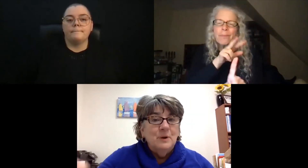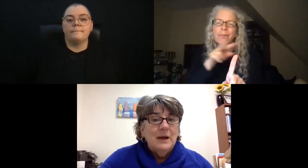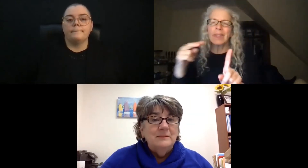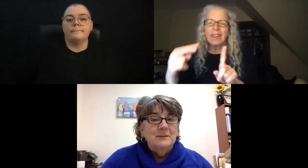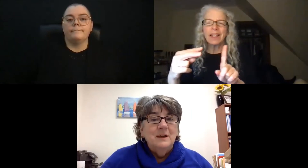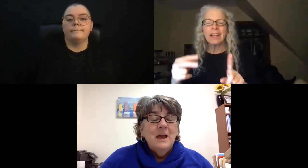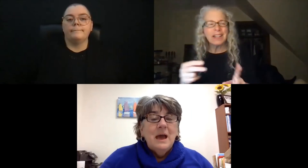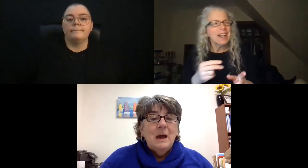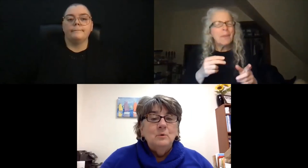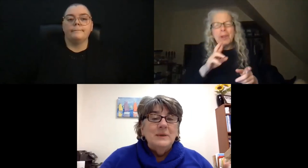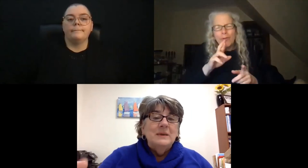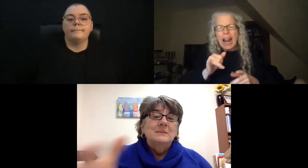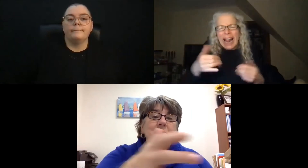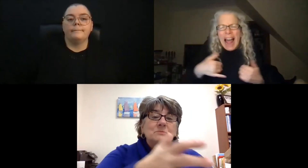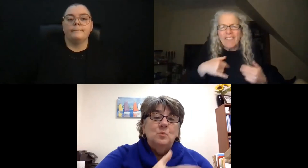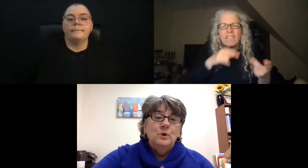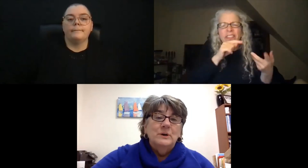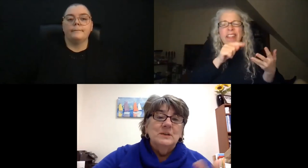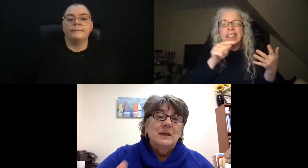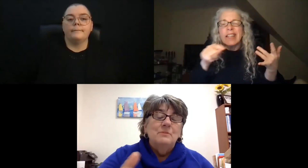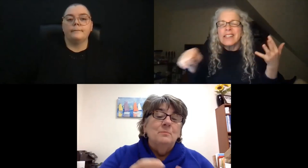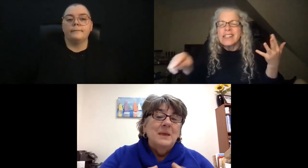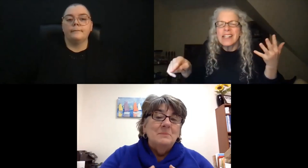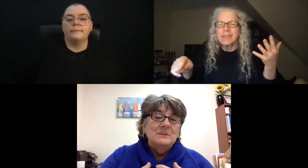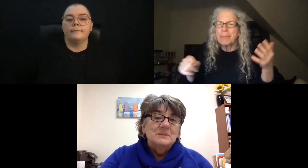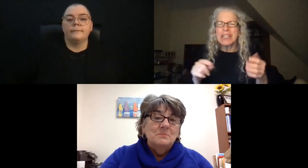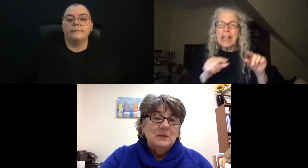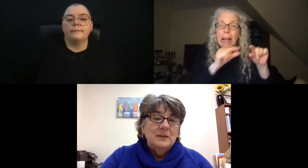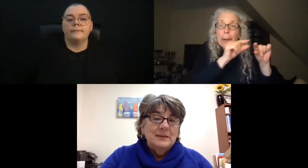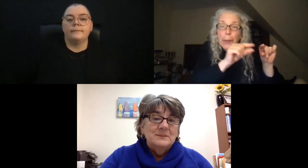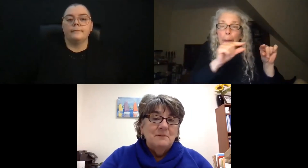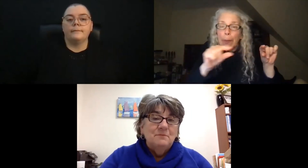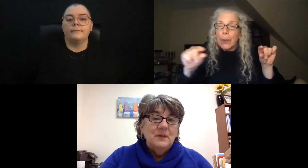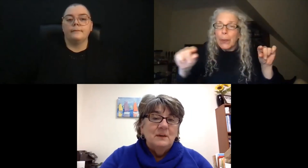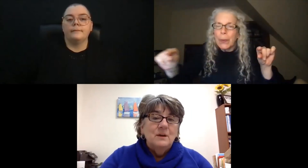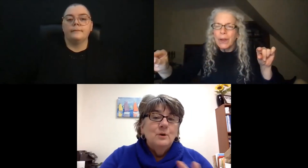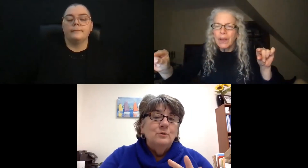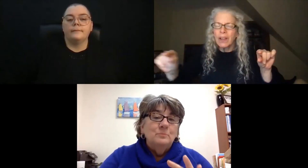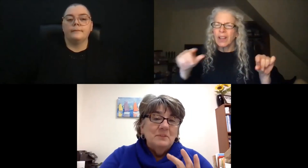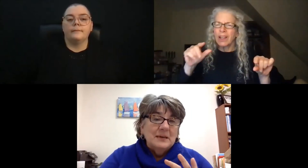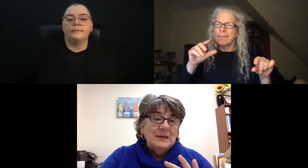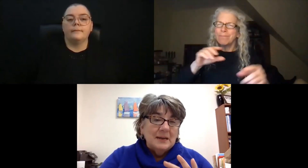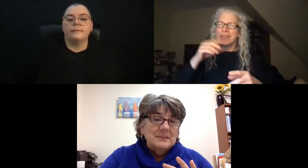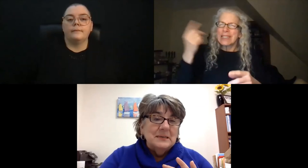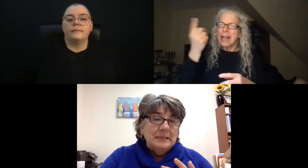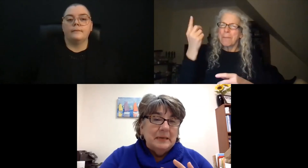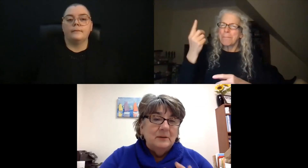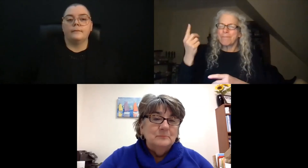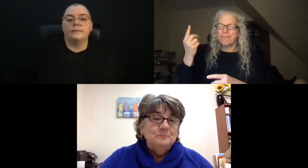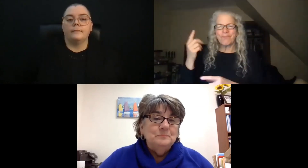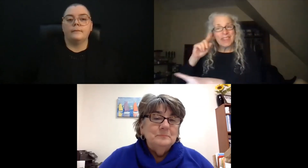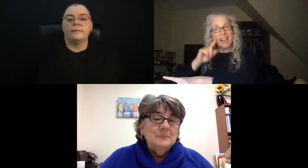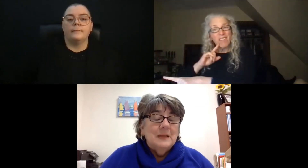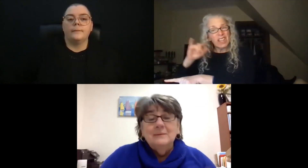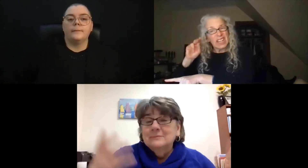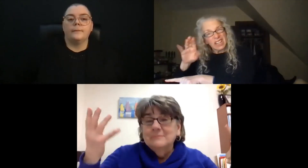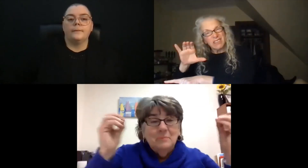in Rhode Island. How do we get them to work together? Maybe something like a Deaf Inc. could be the connecting link.